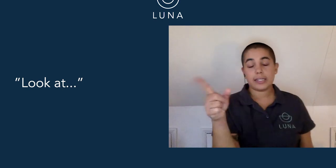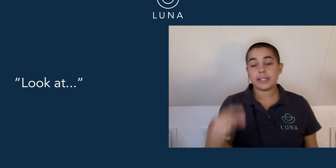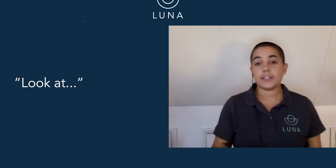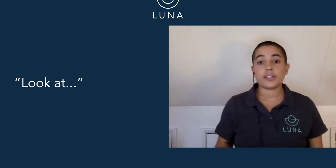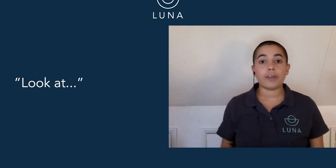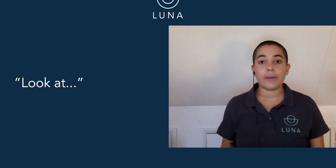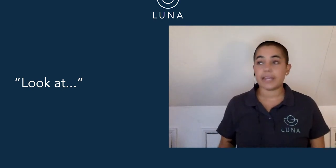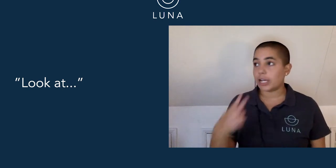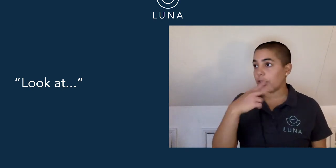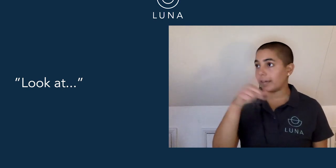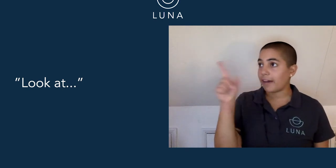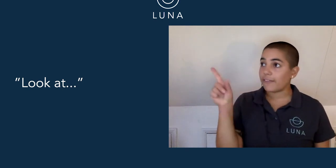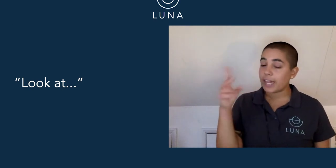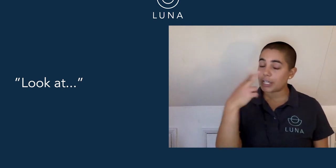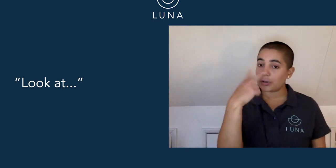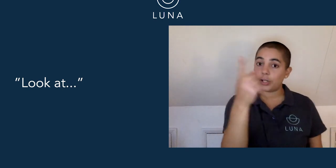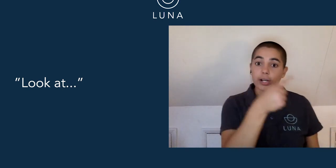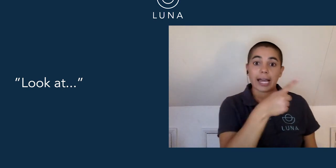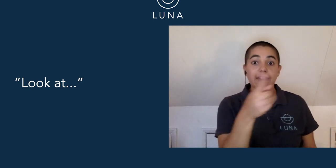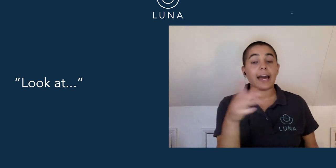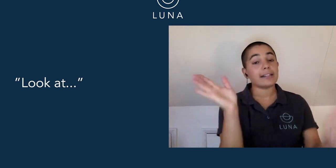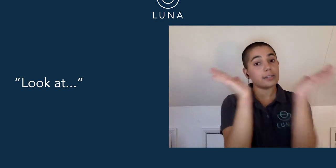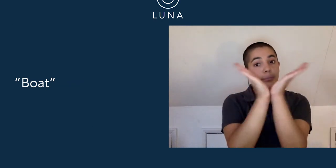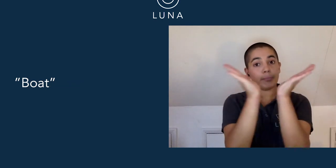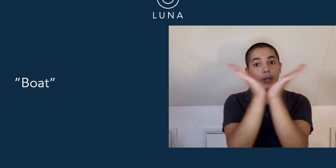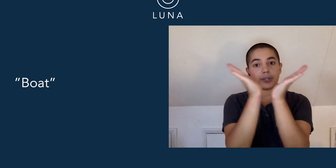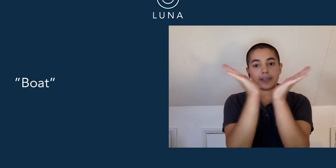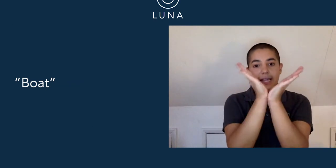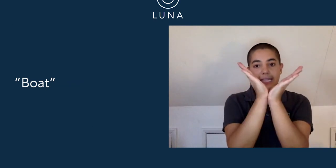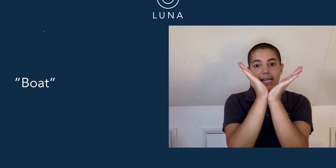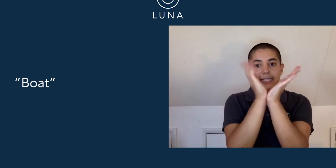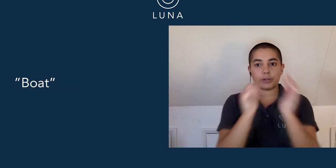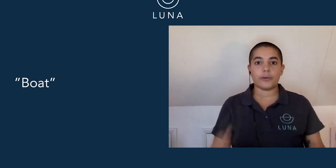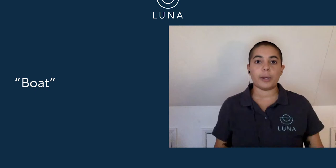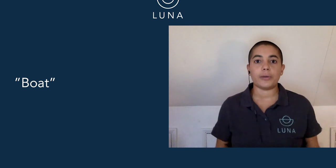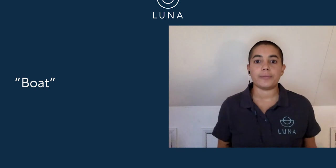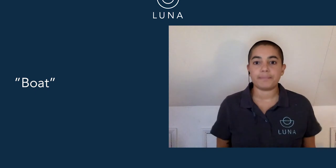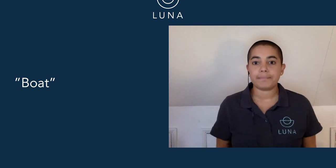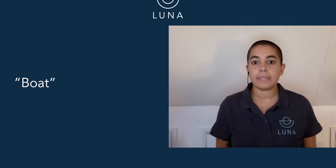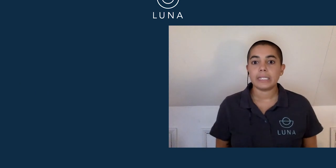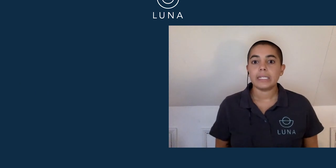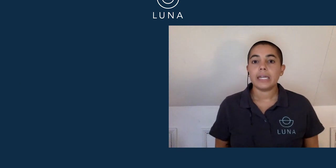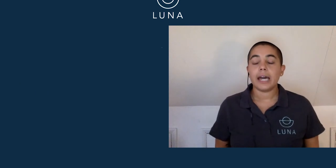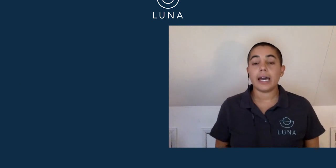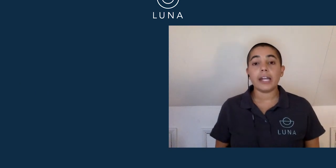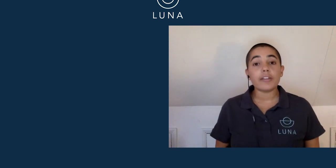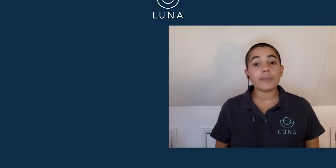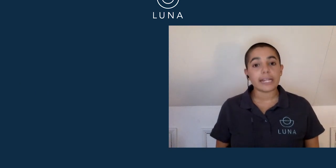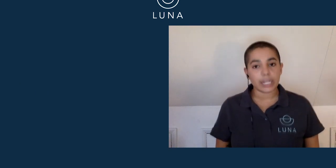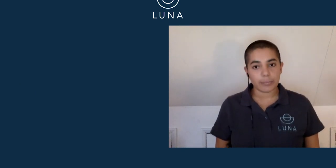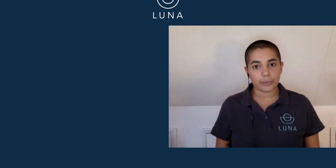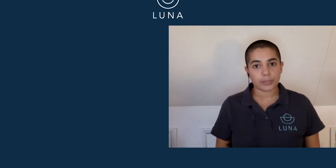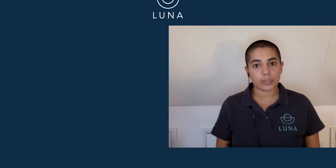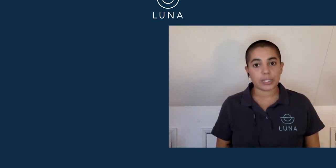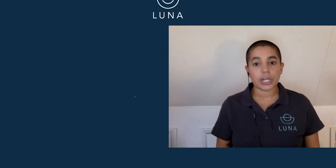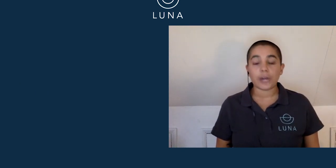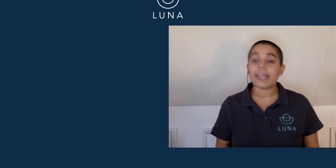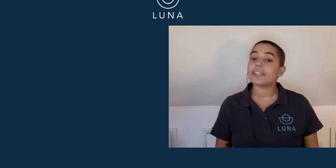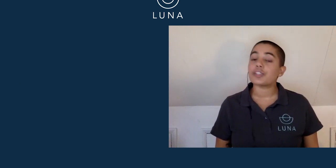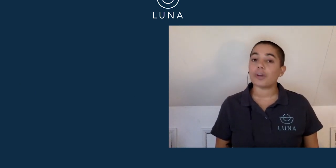So it's a great way of saying, look at that fish or look at that boat. That's the hand signal for boat. Another really important one to know is the strong